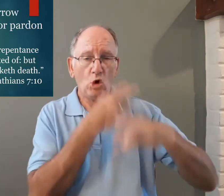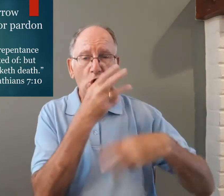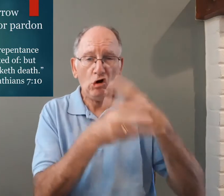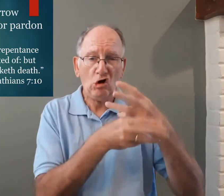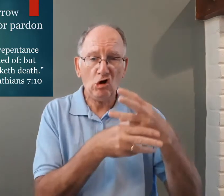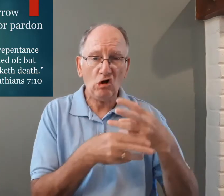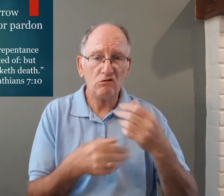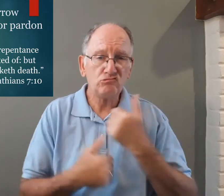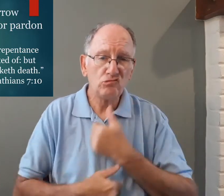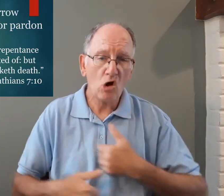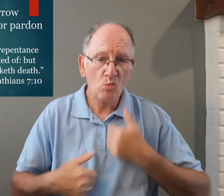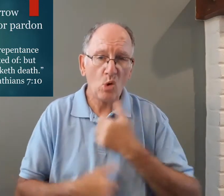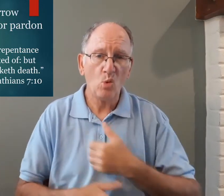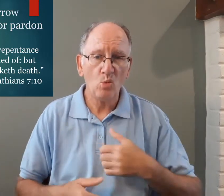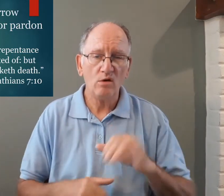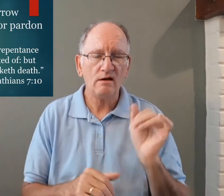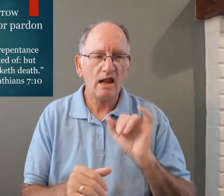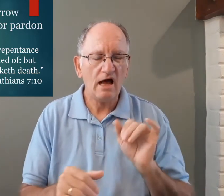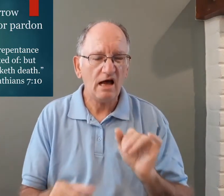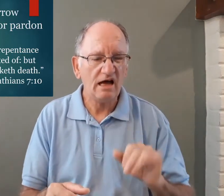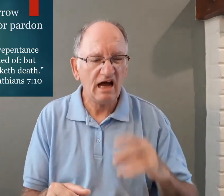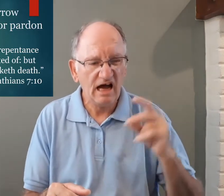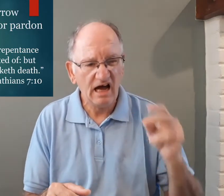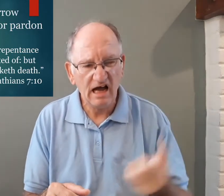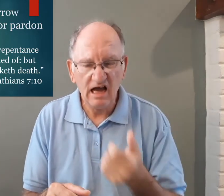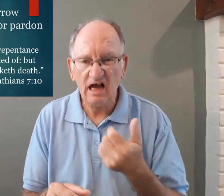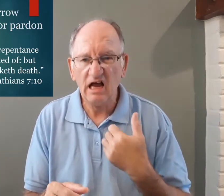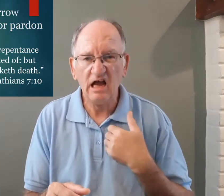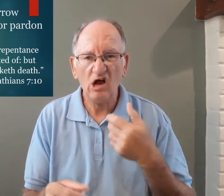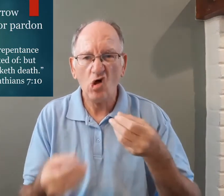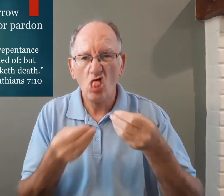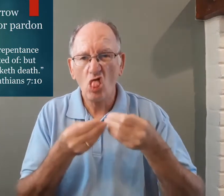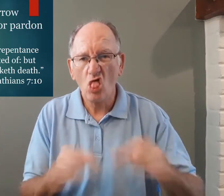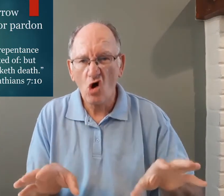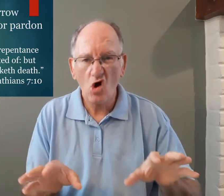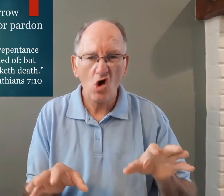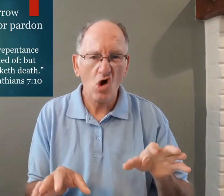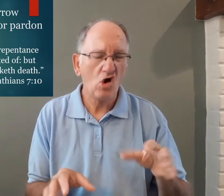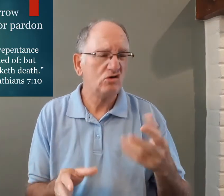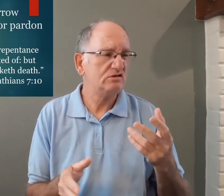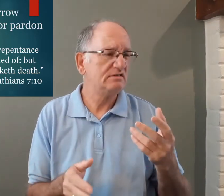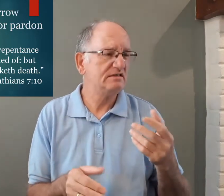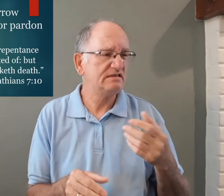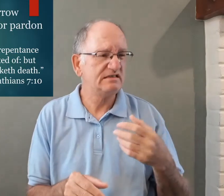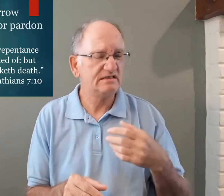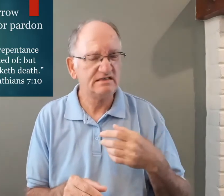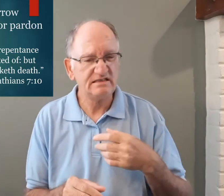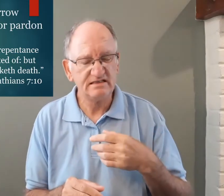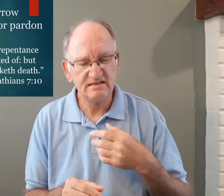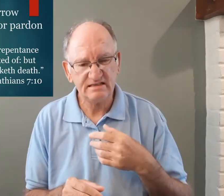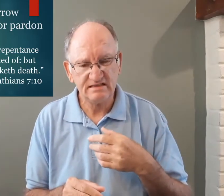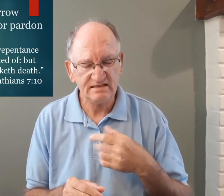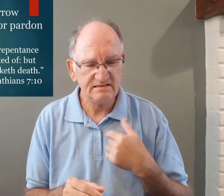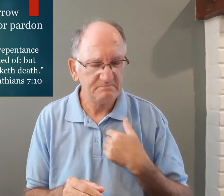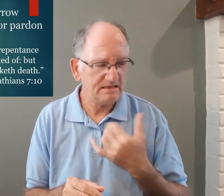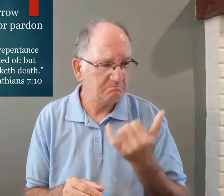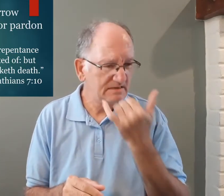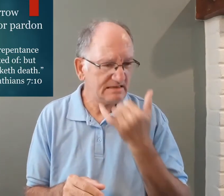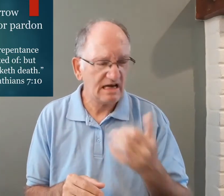but the difference with the worldly sorrow is I'm lost I